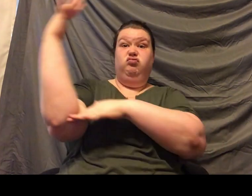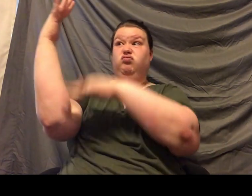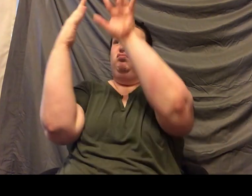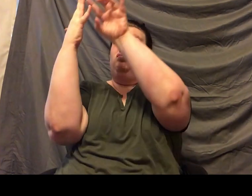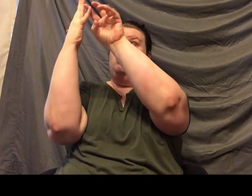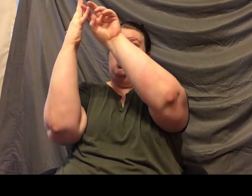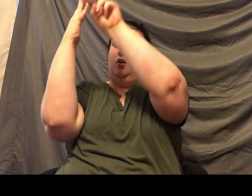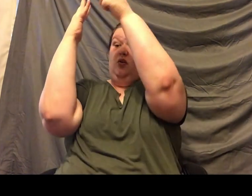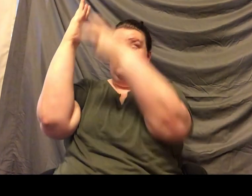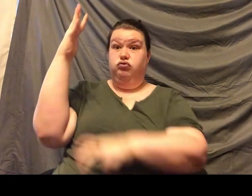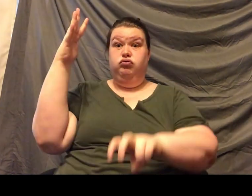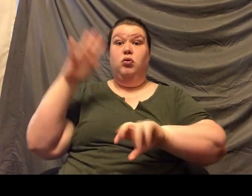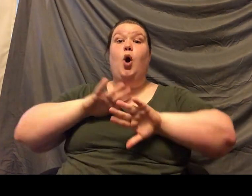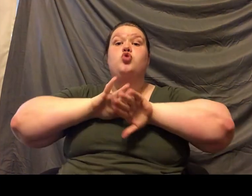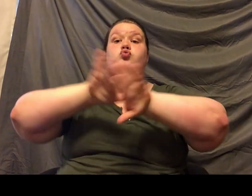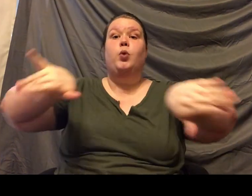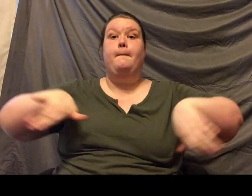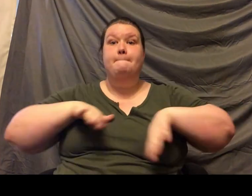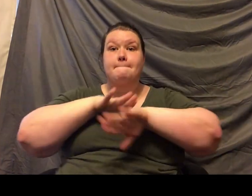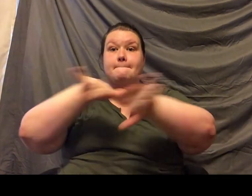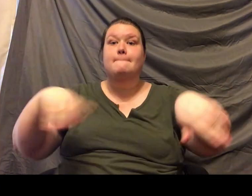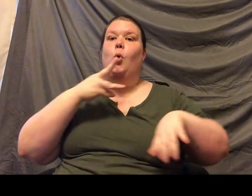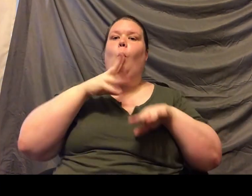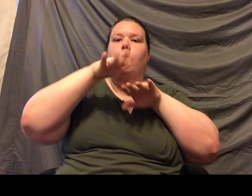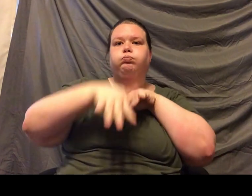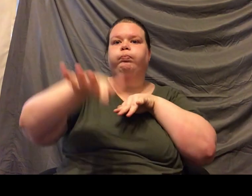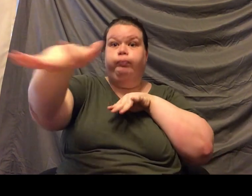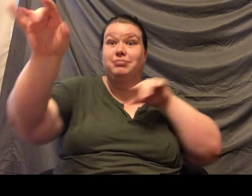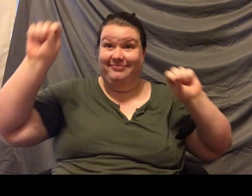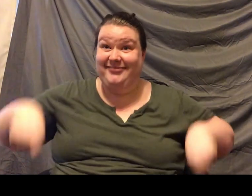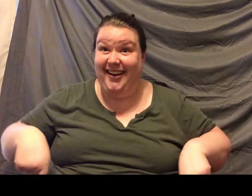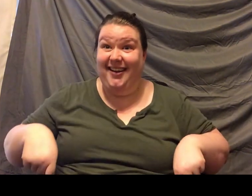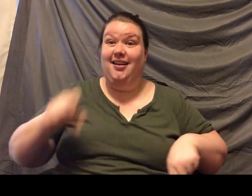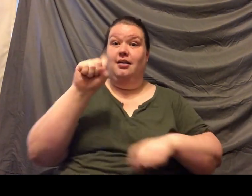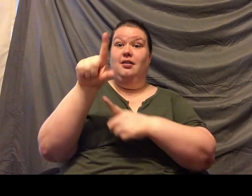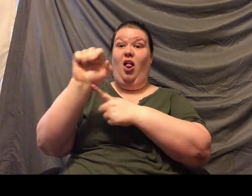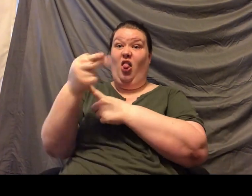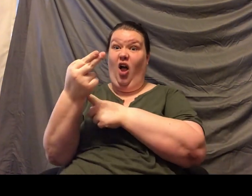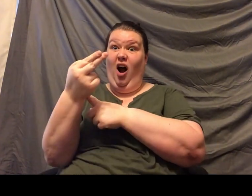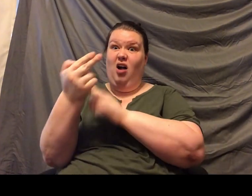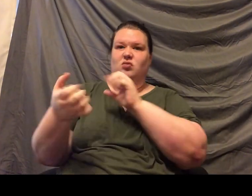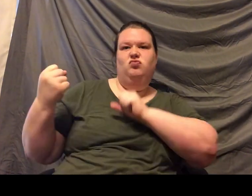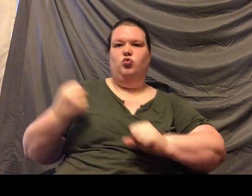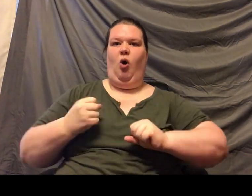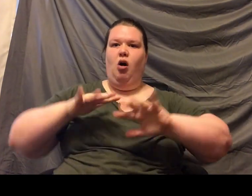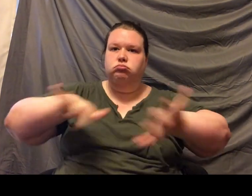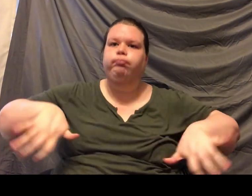into the mangroves themselves, and they can actually swim. Did you guys know sloths are really good swimmers? It's kind of insane. So while we're talking about the